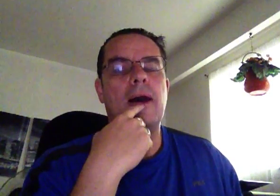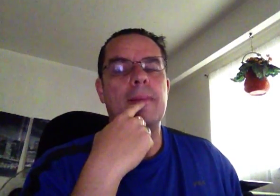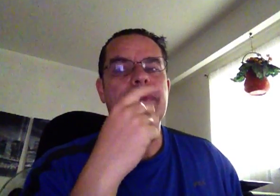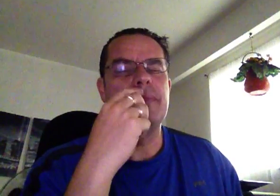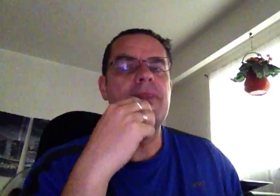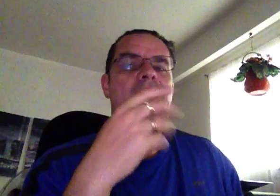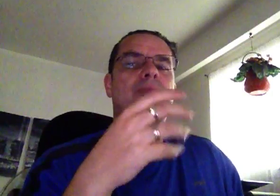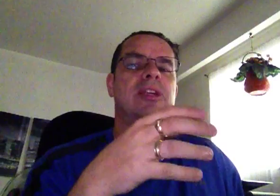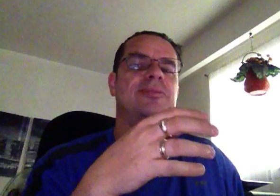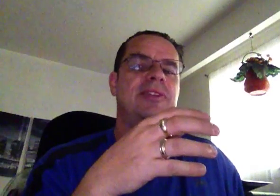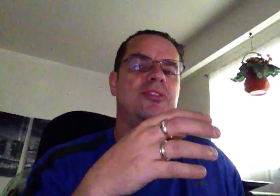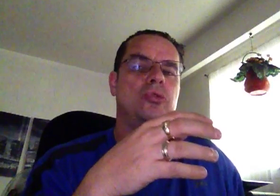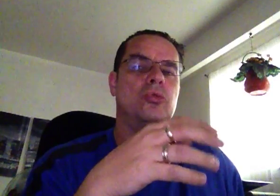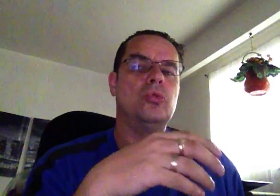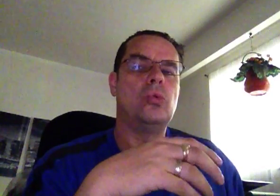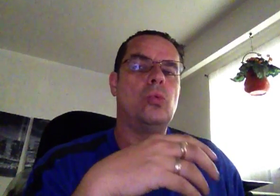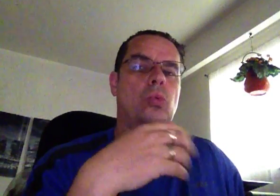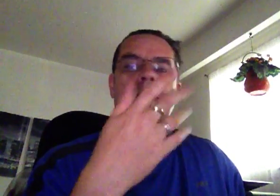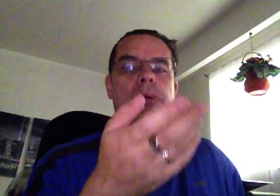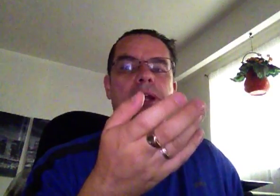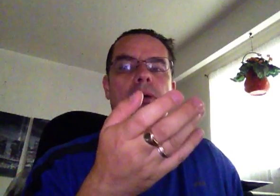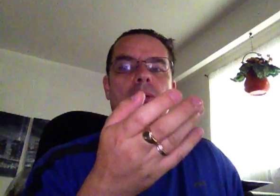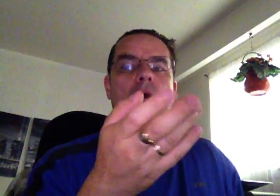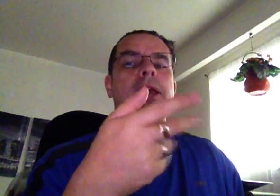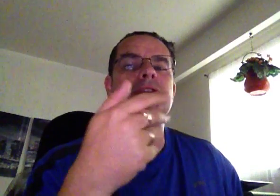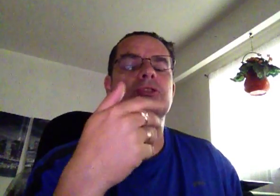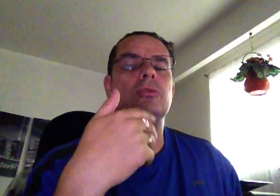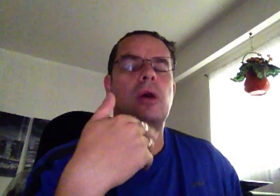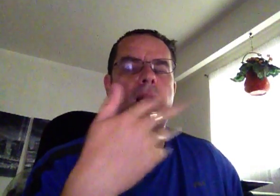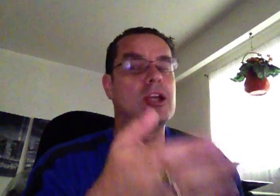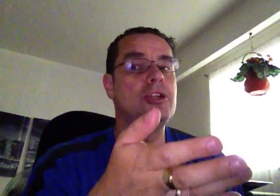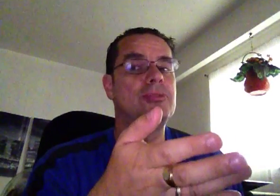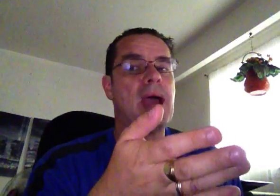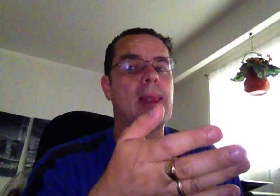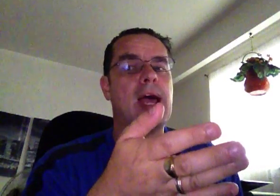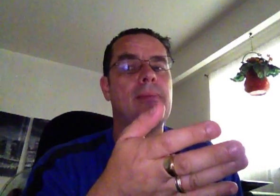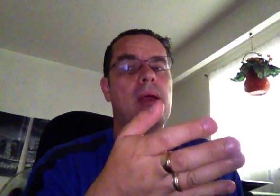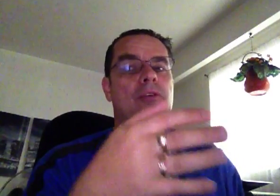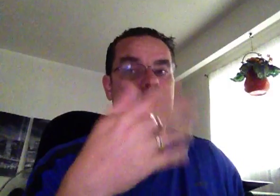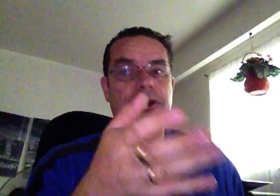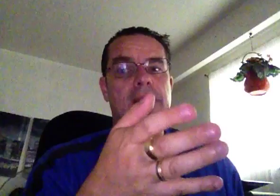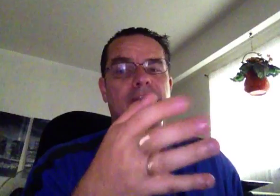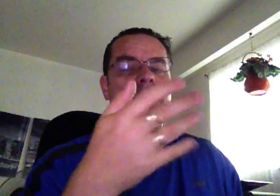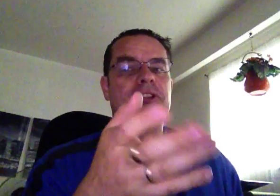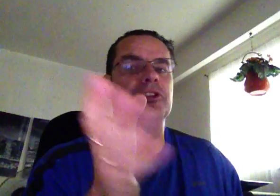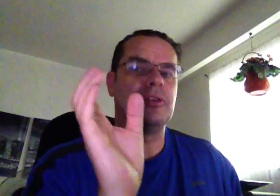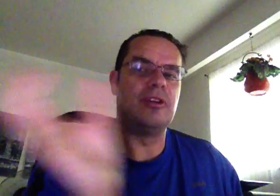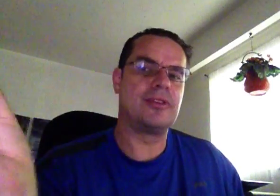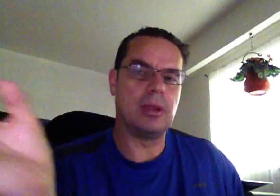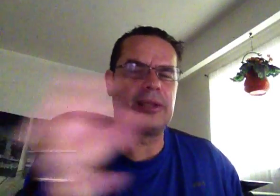So, that brings me to where do we go? Okay, so I could use MATLAB for trading, for execution. Like